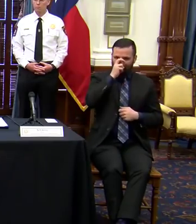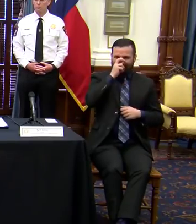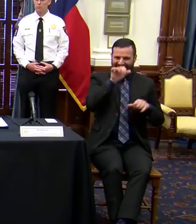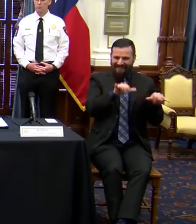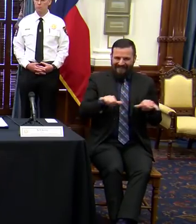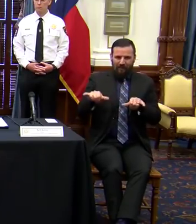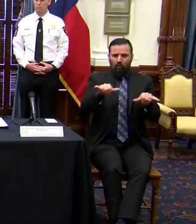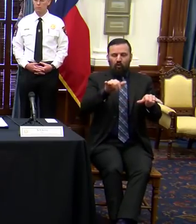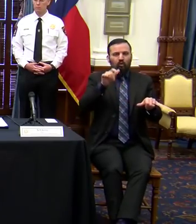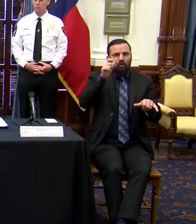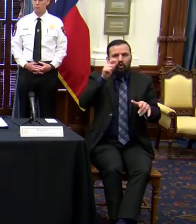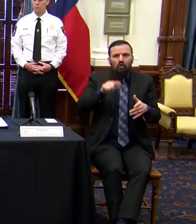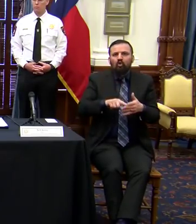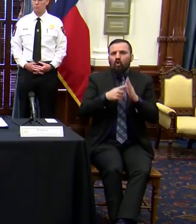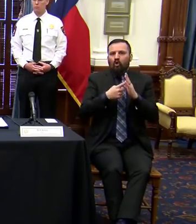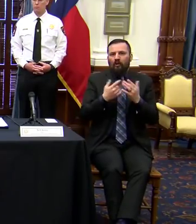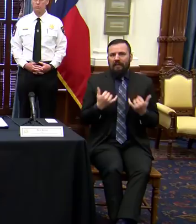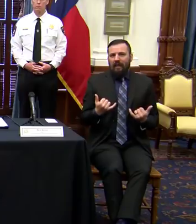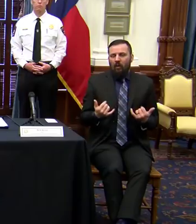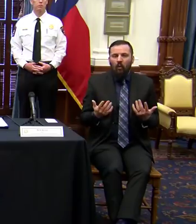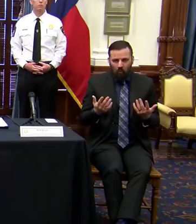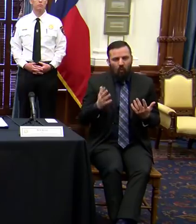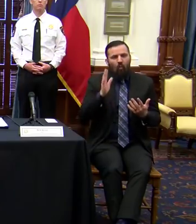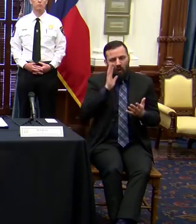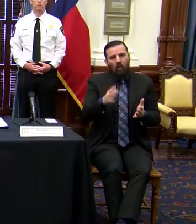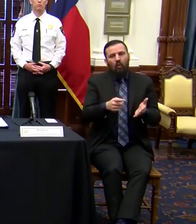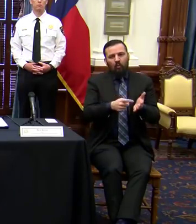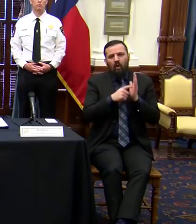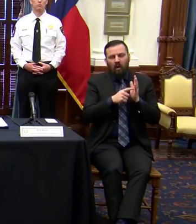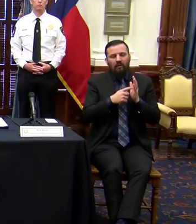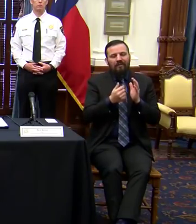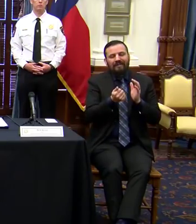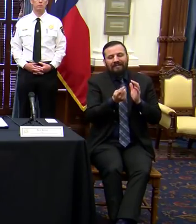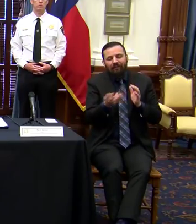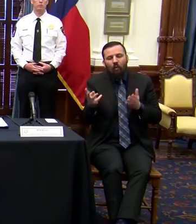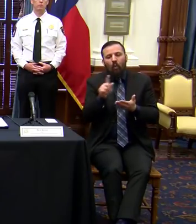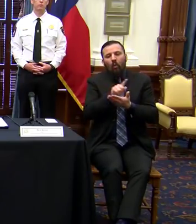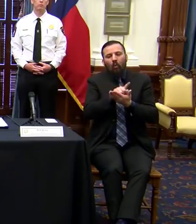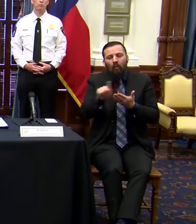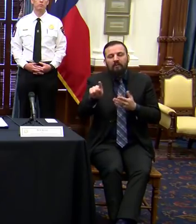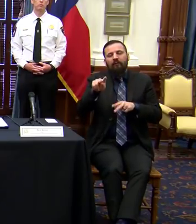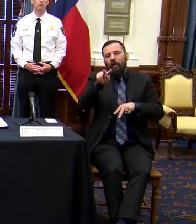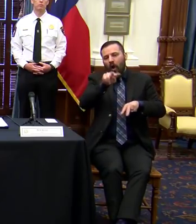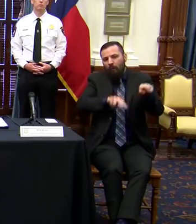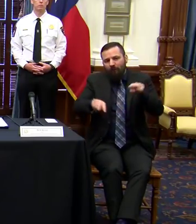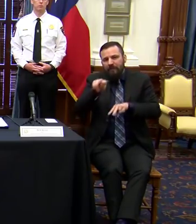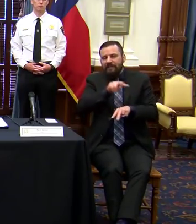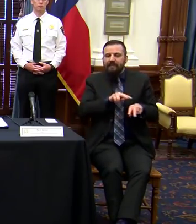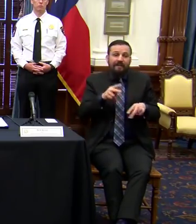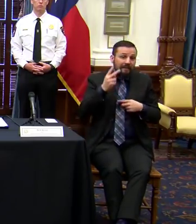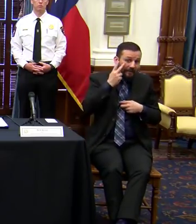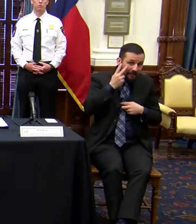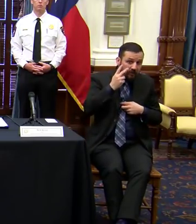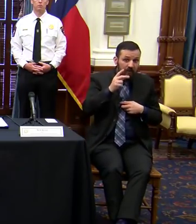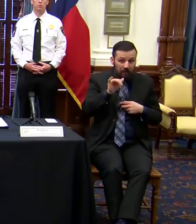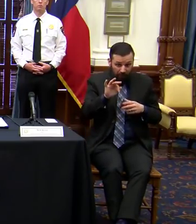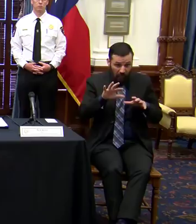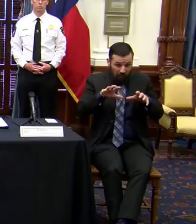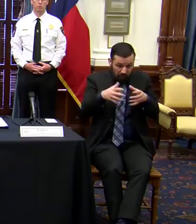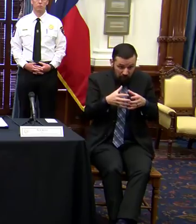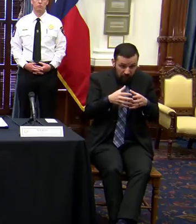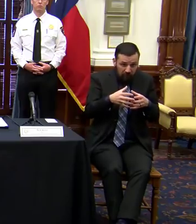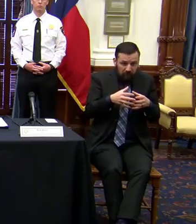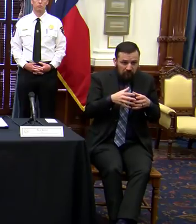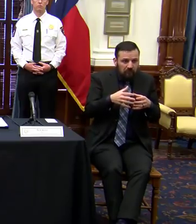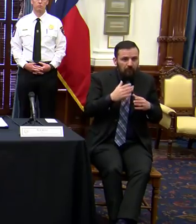just now going into effect. It will require at least several weeks of observation to see whether or not there may be some containment of the